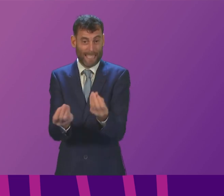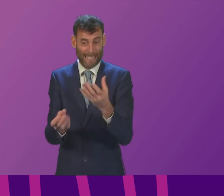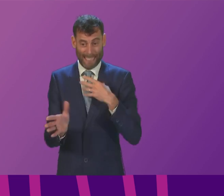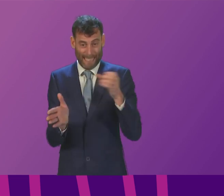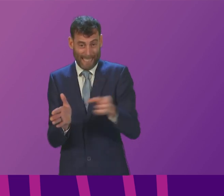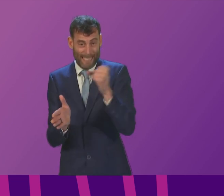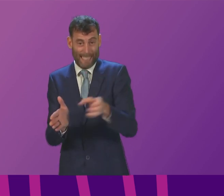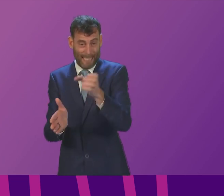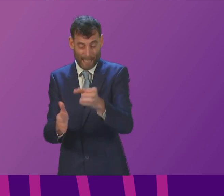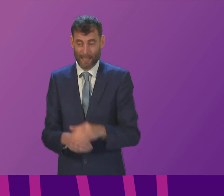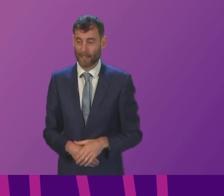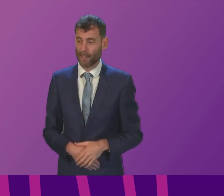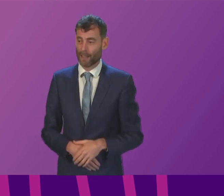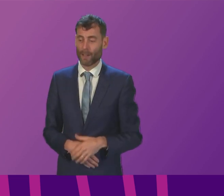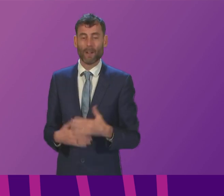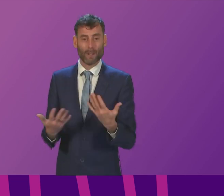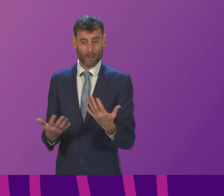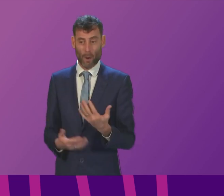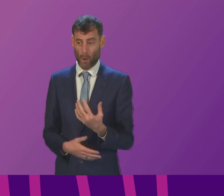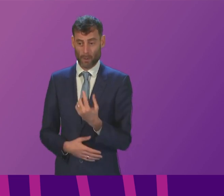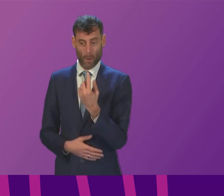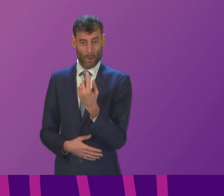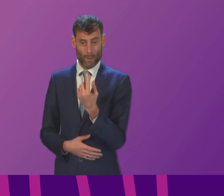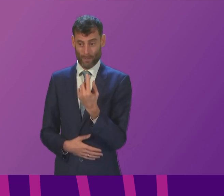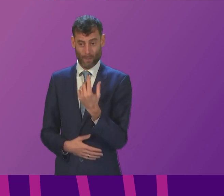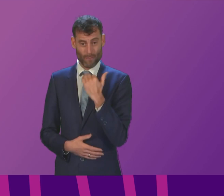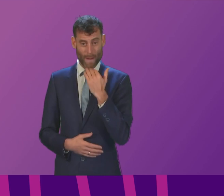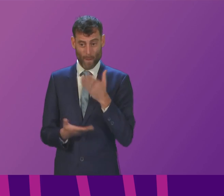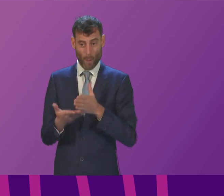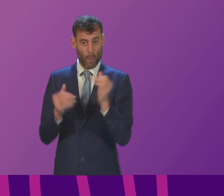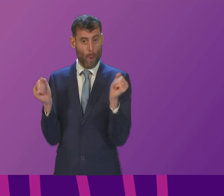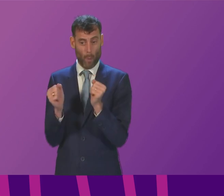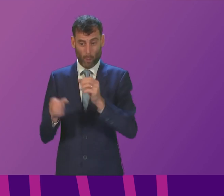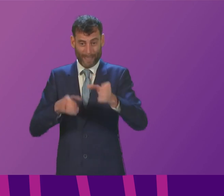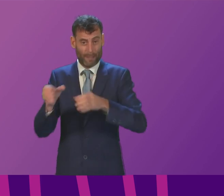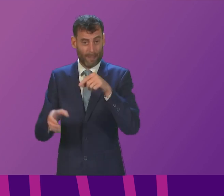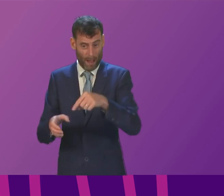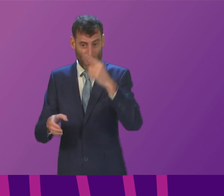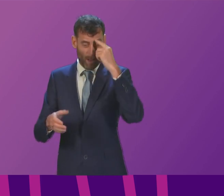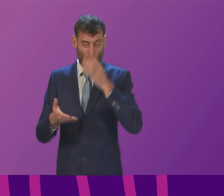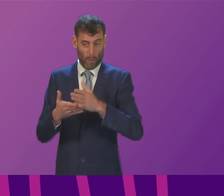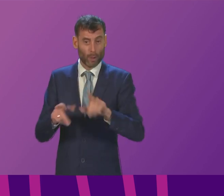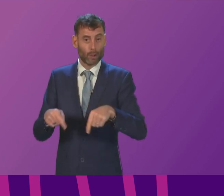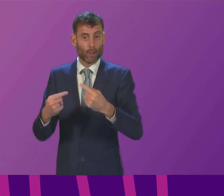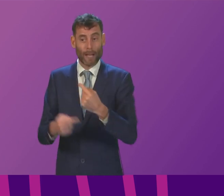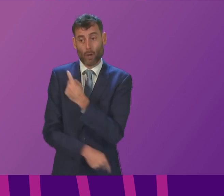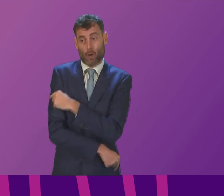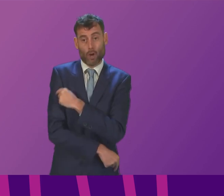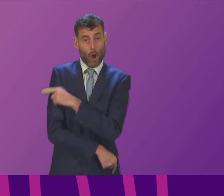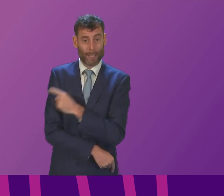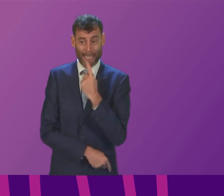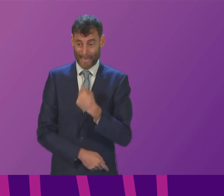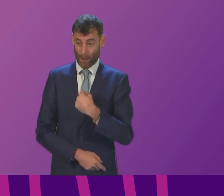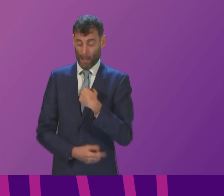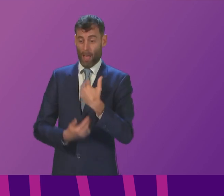of only a thousand health and care workers in the NHS winter plan this scarcely begins to address the challenge nurses are saying that the shortfalls add to significant